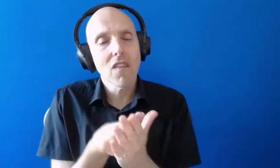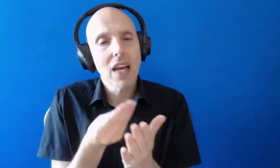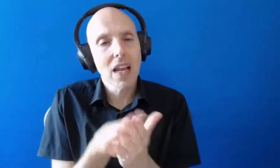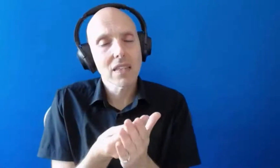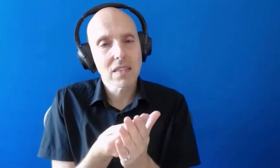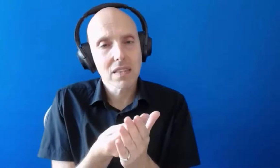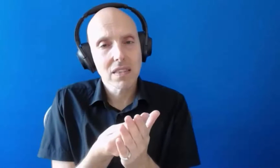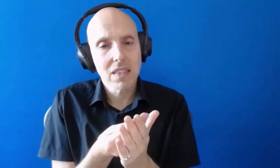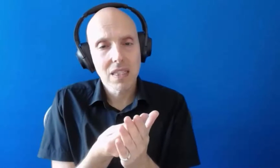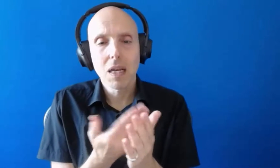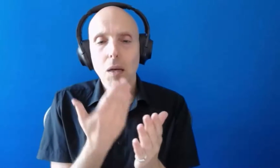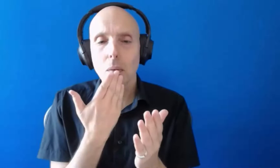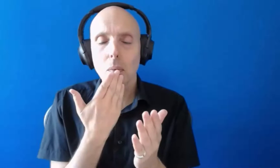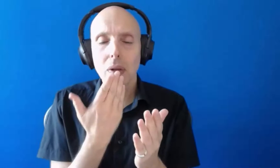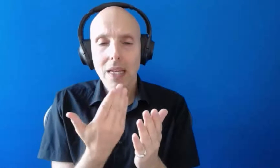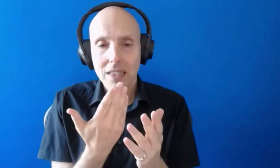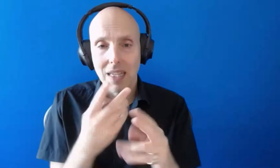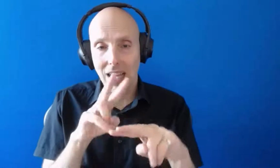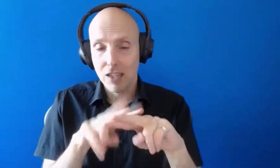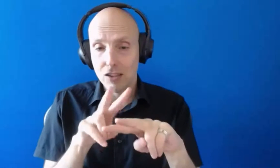tweet about this session please use that hashtag.